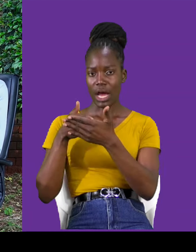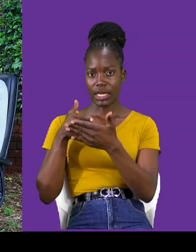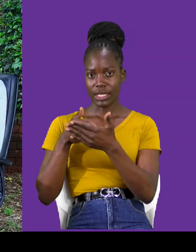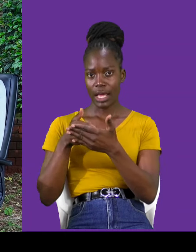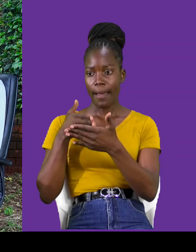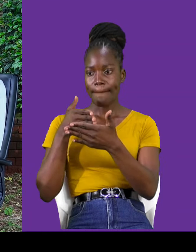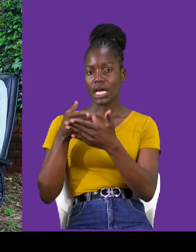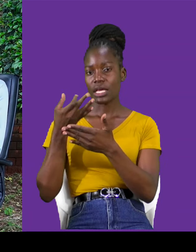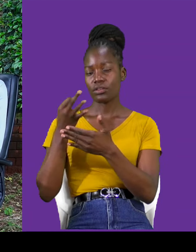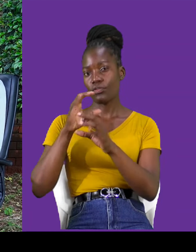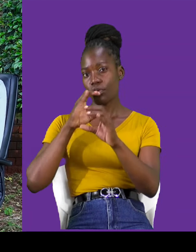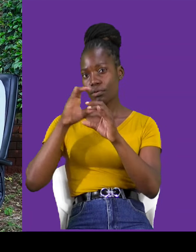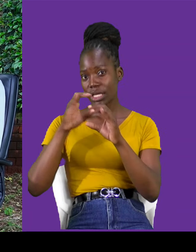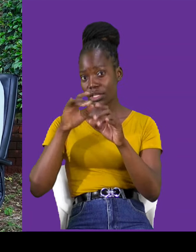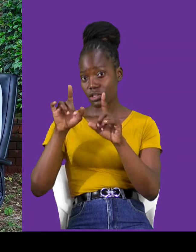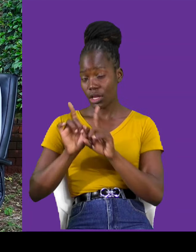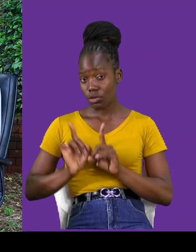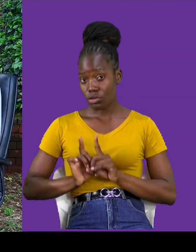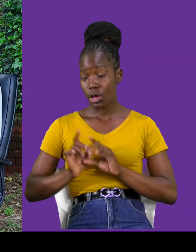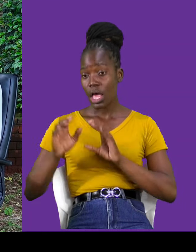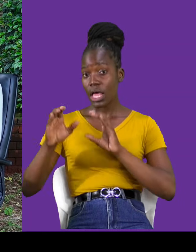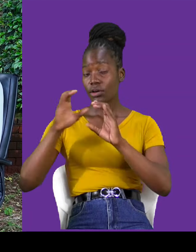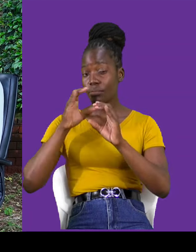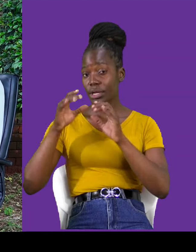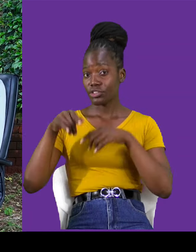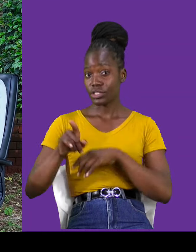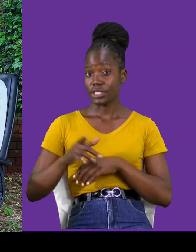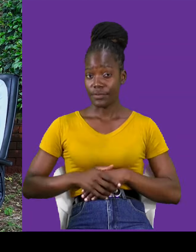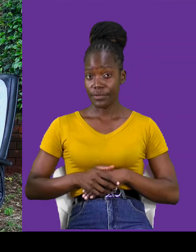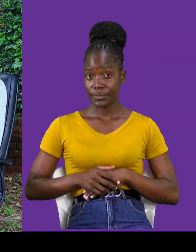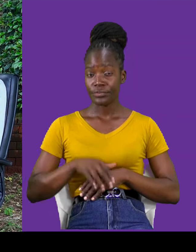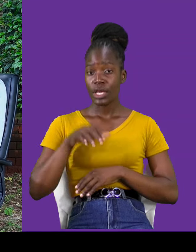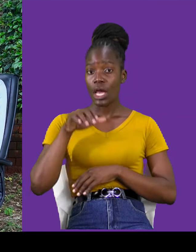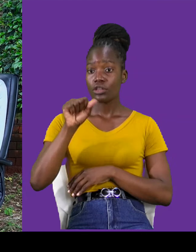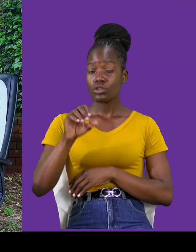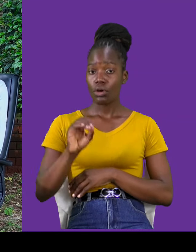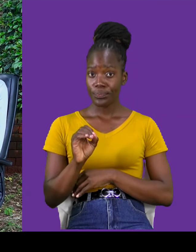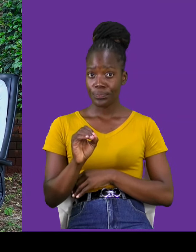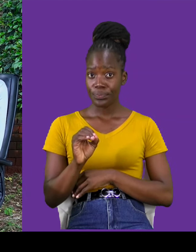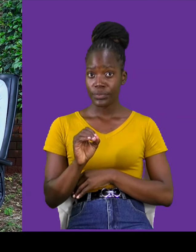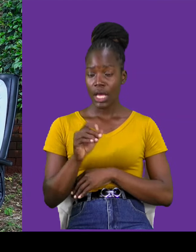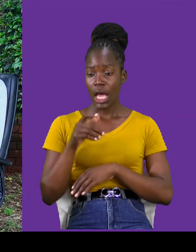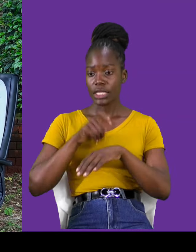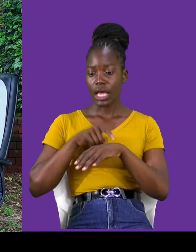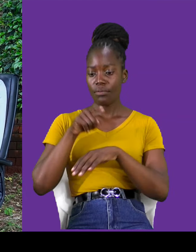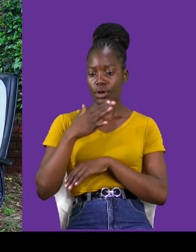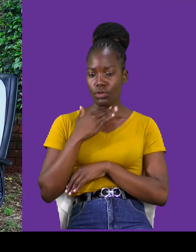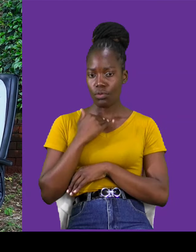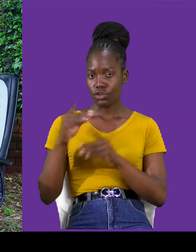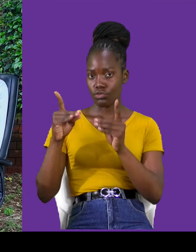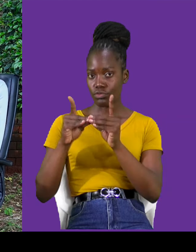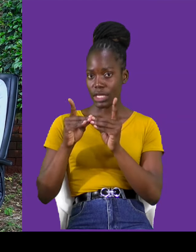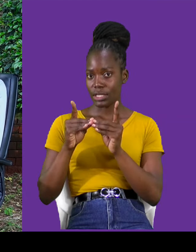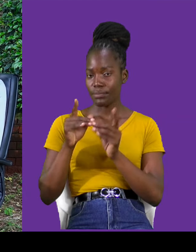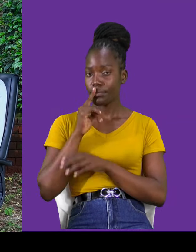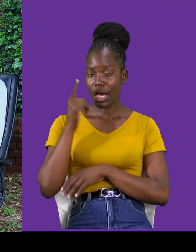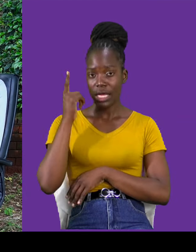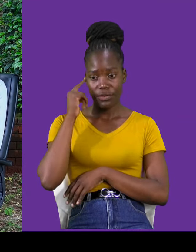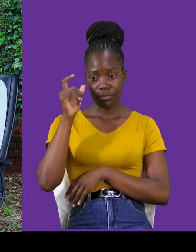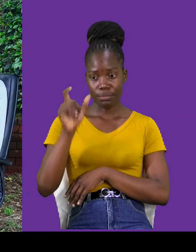communication, and also the communication itself. You know, so, when you want to, to date a deaf, that's why I'm saying, learning sign